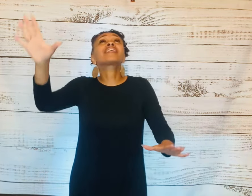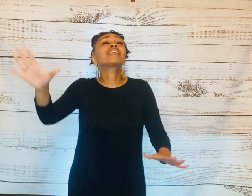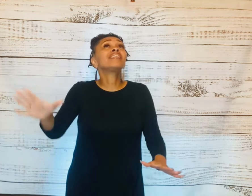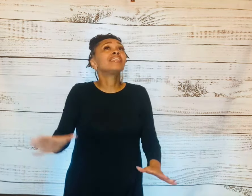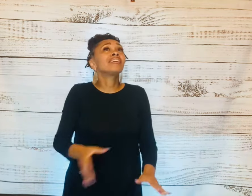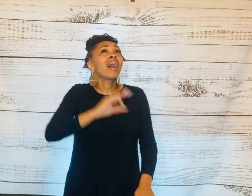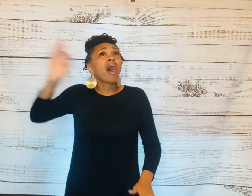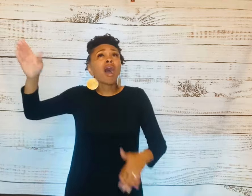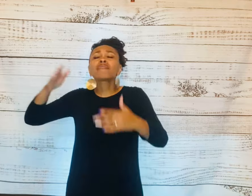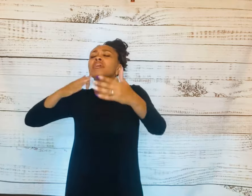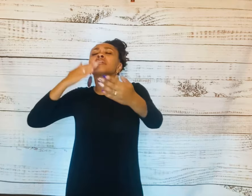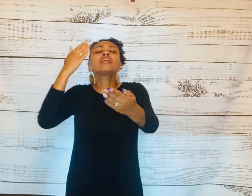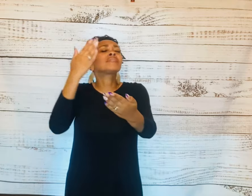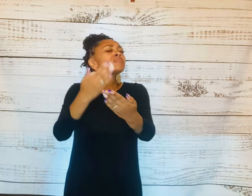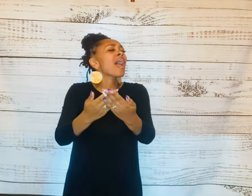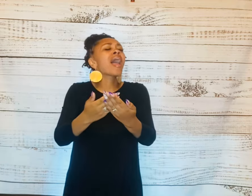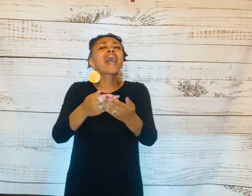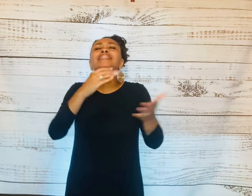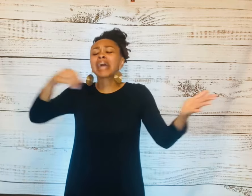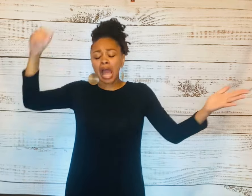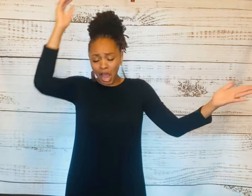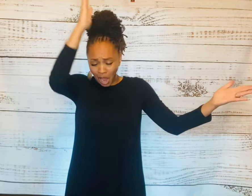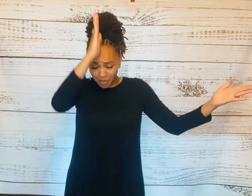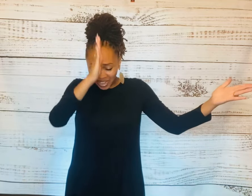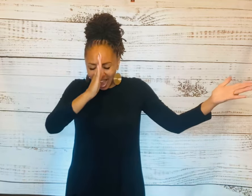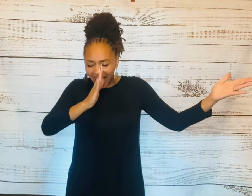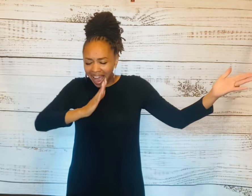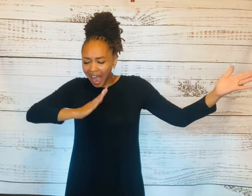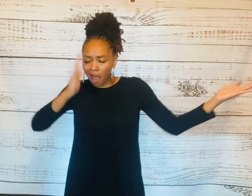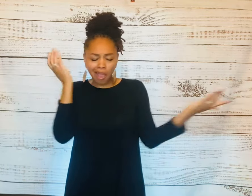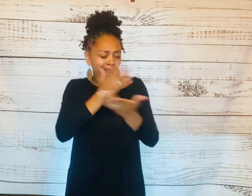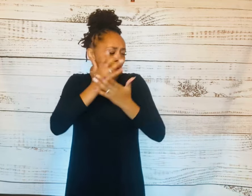of the goodness of God, yeah.